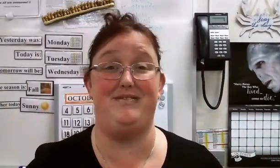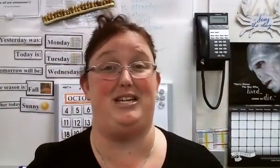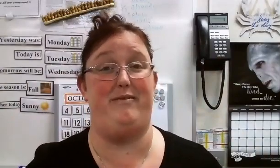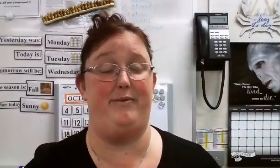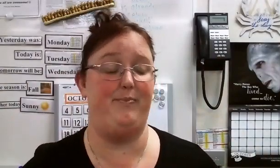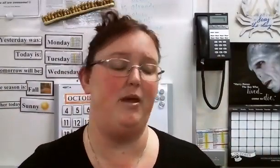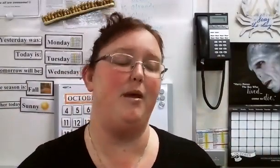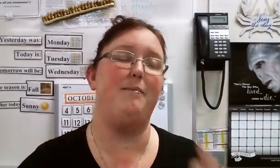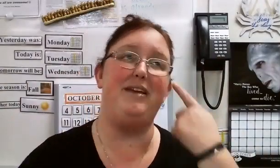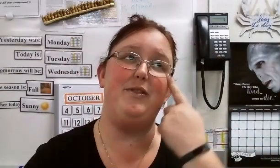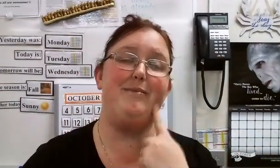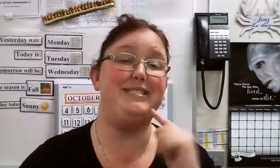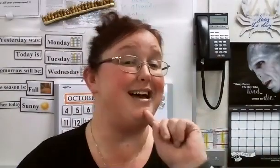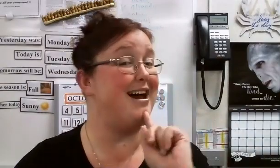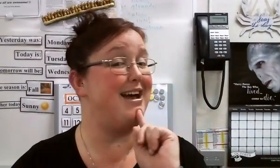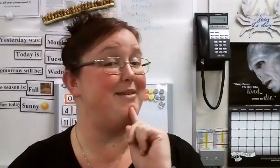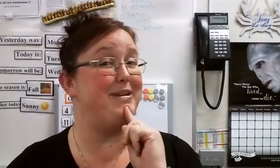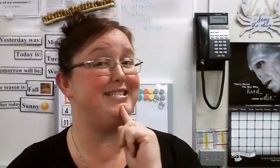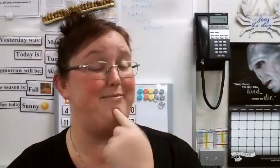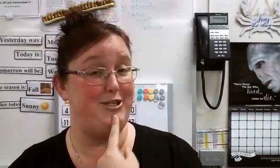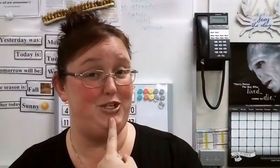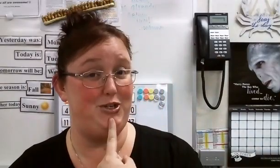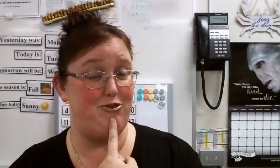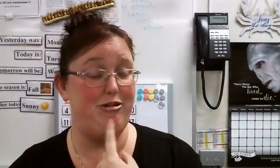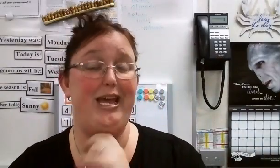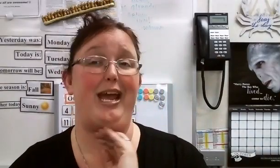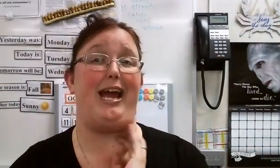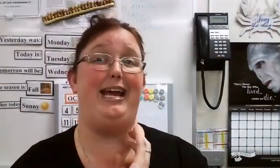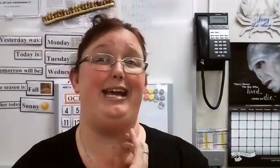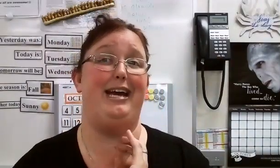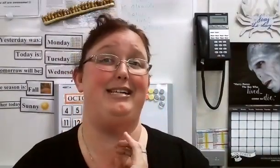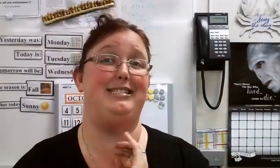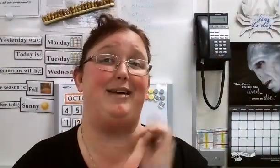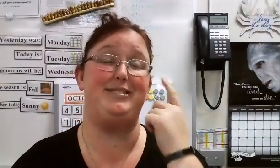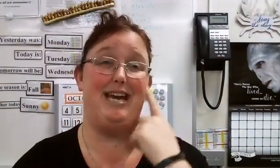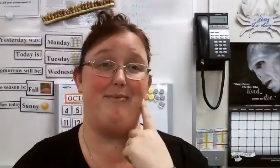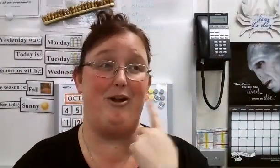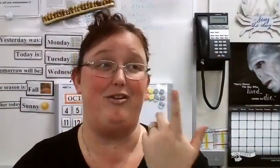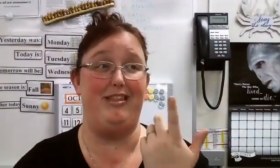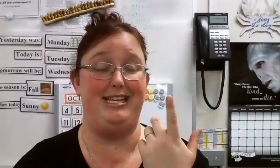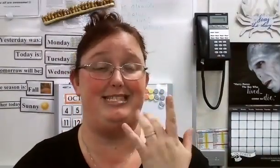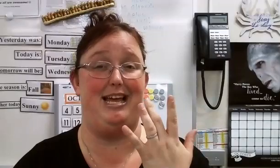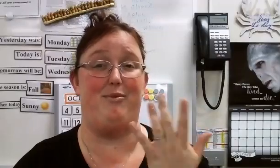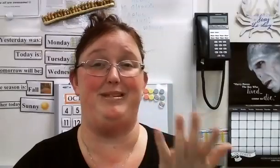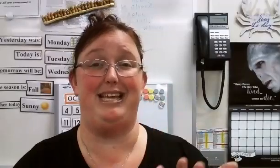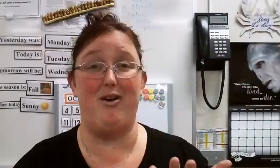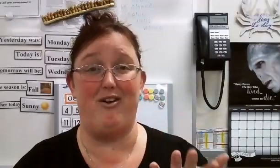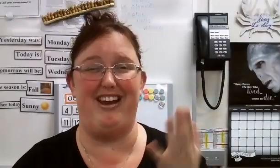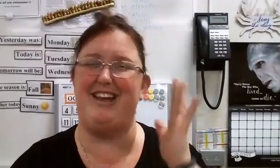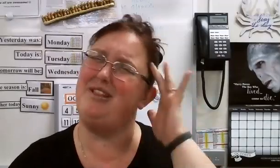of stuff. But even though I'm sad because I miss you and I'm sad about all the things that we're missing out on. I have